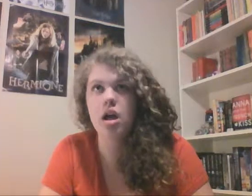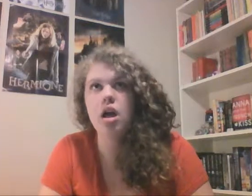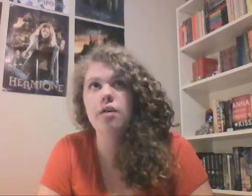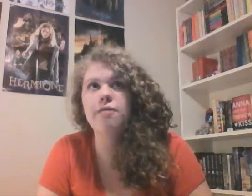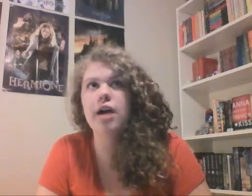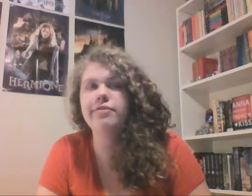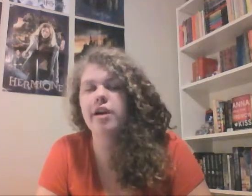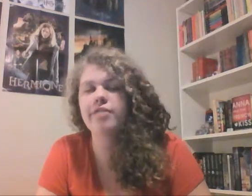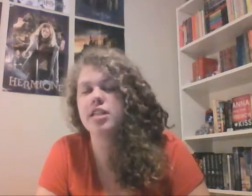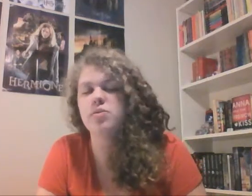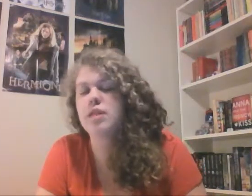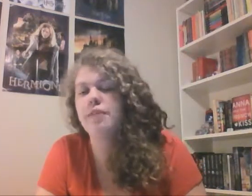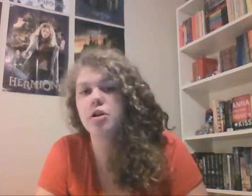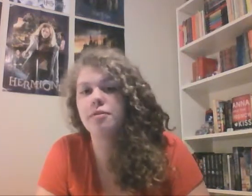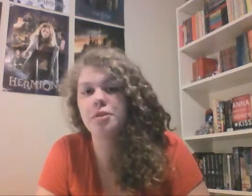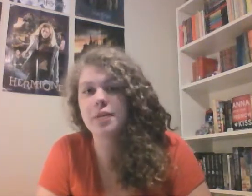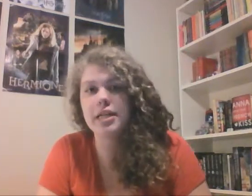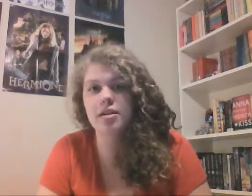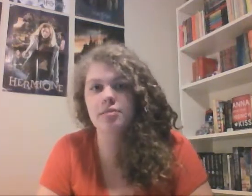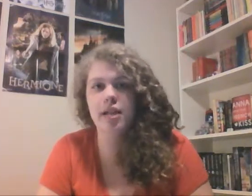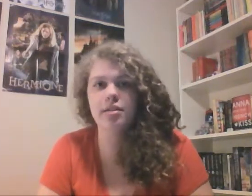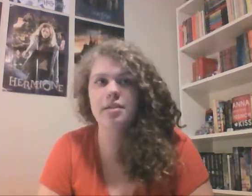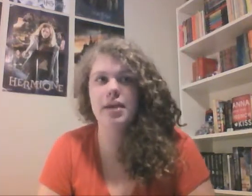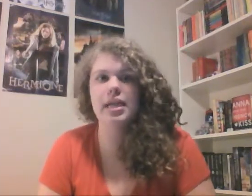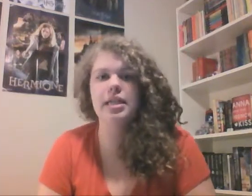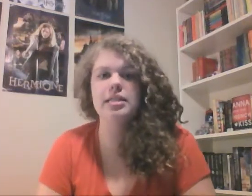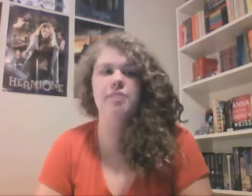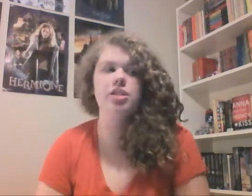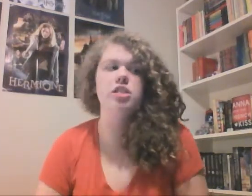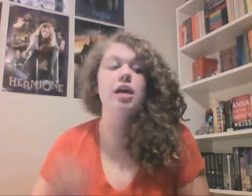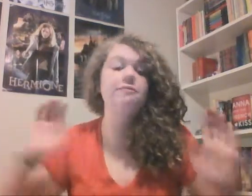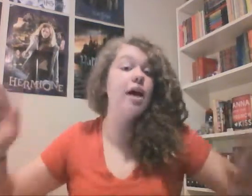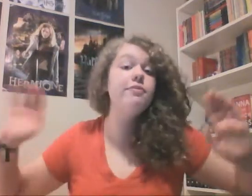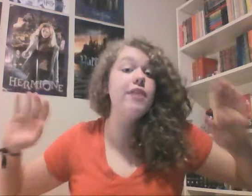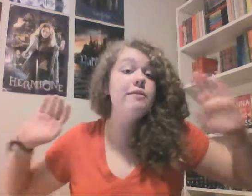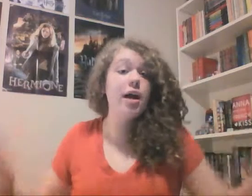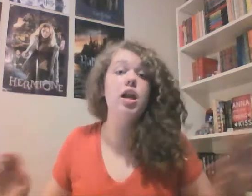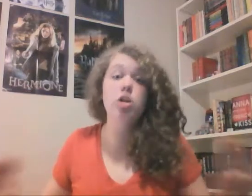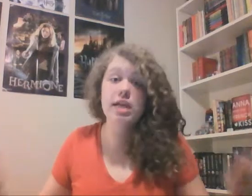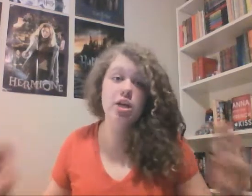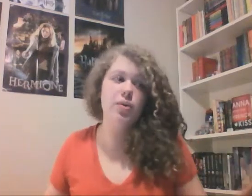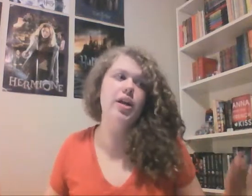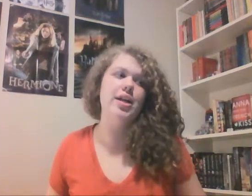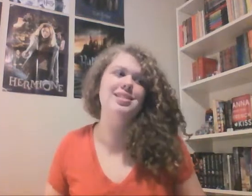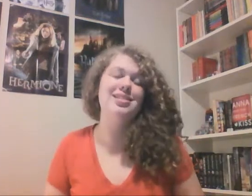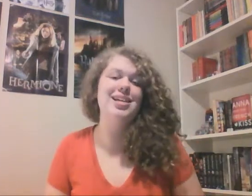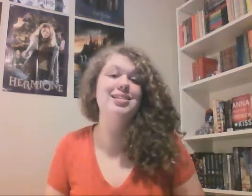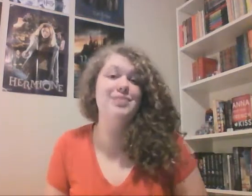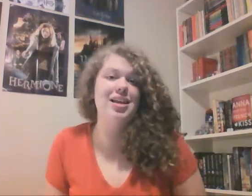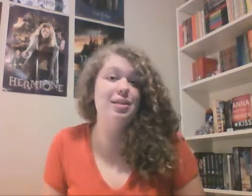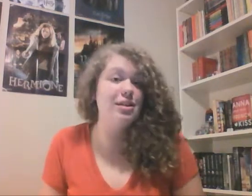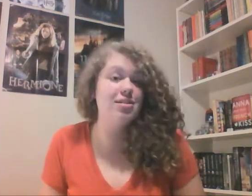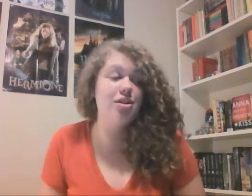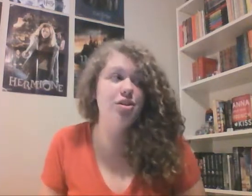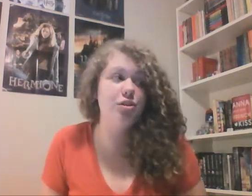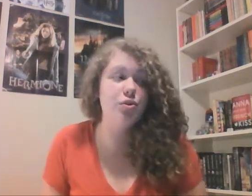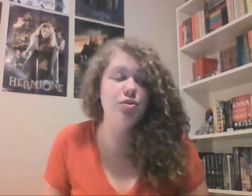fine fine fine this was after a few minutes of like debating and stuff and she's like fine fine fine I'll tell you where it is and she ends up telling them it's under the loose